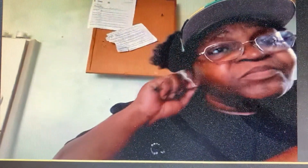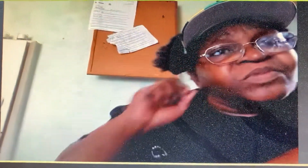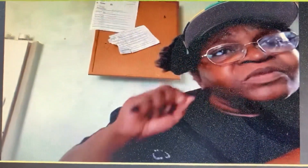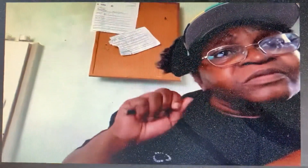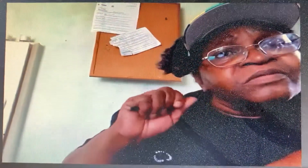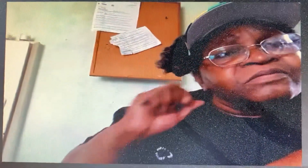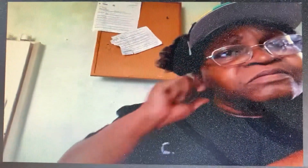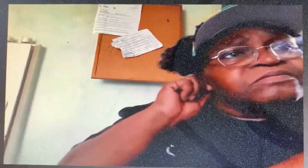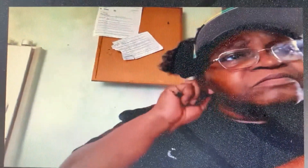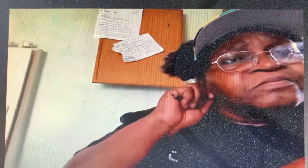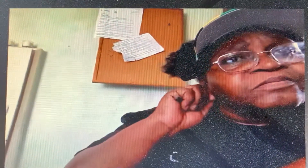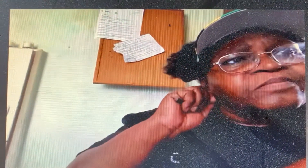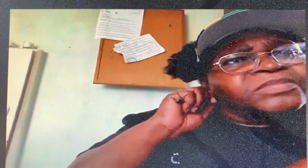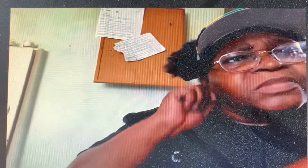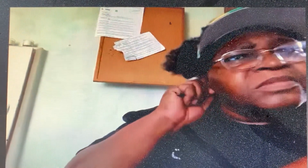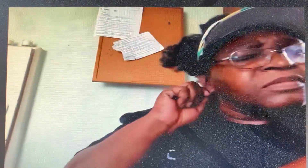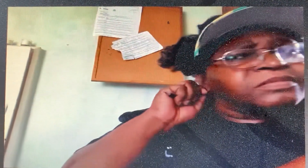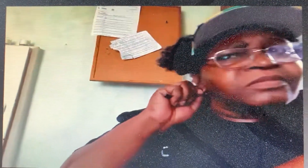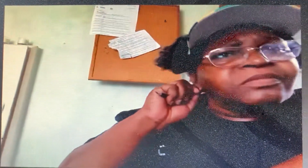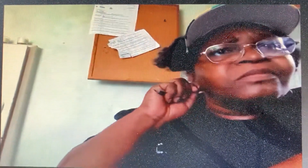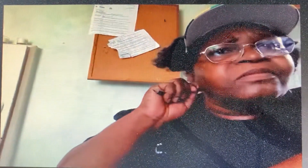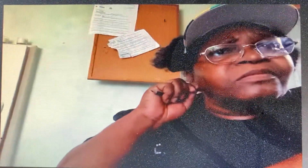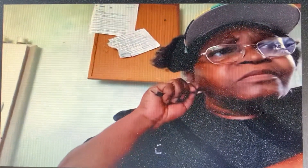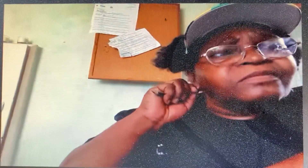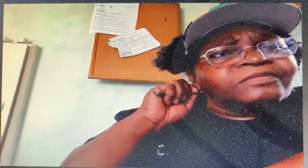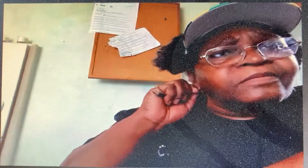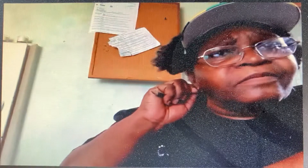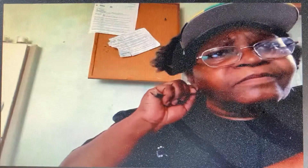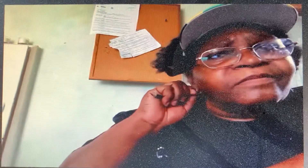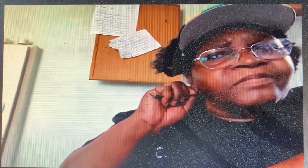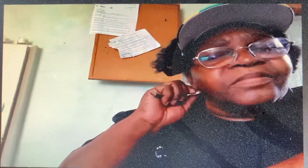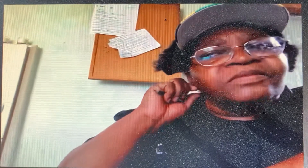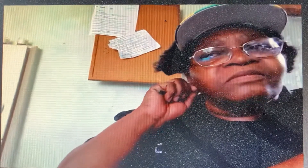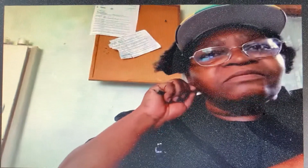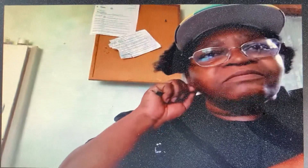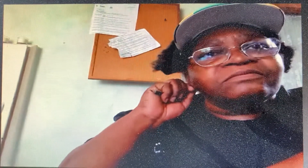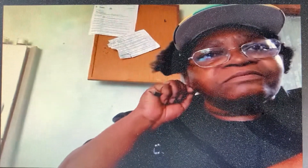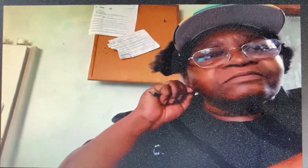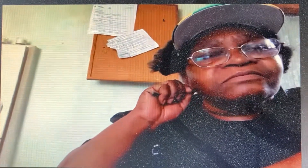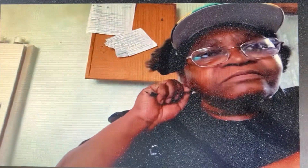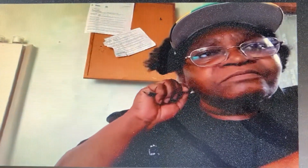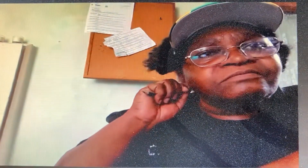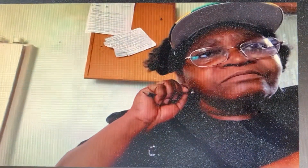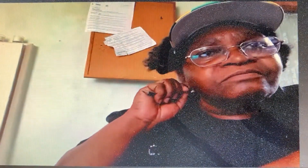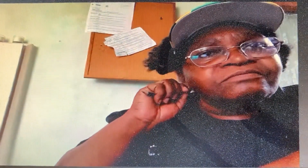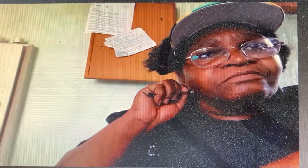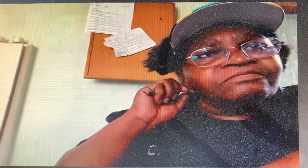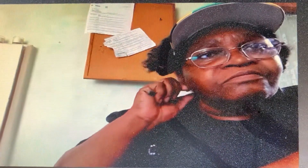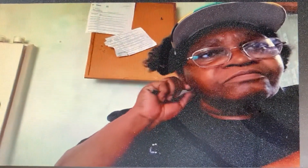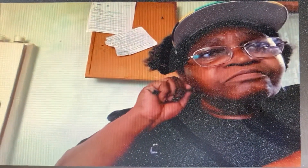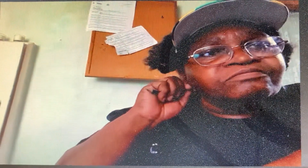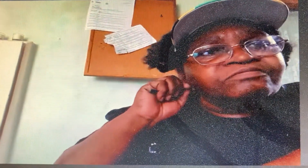BBC broadcast. Broadcasting from Her Royal Majesty's Queen of England.